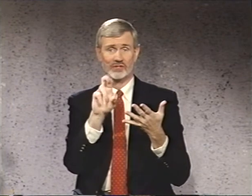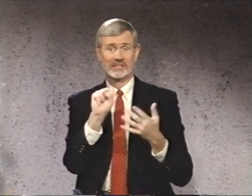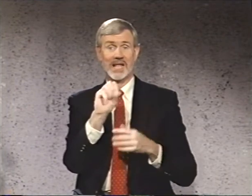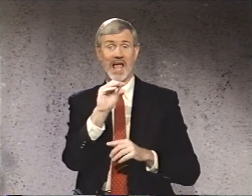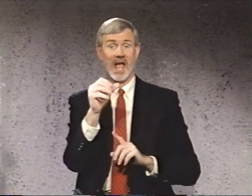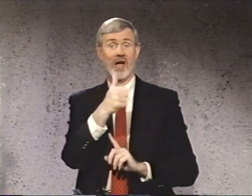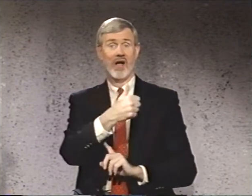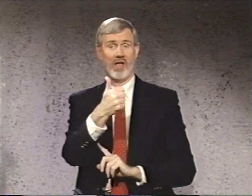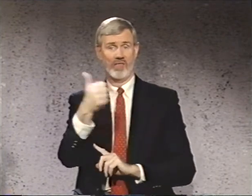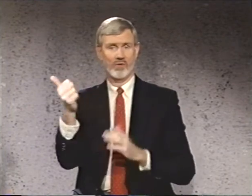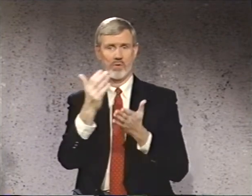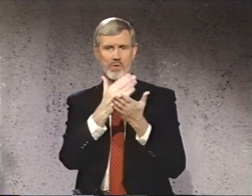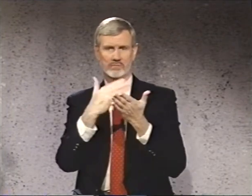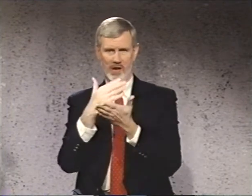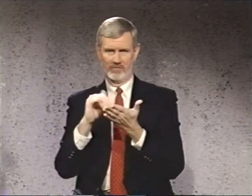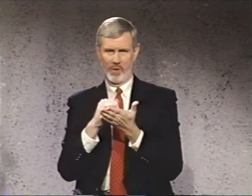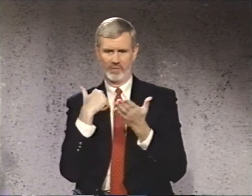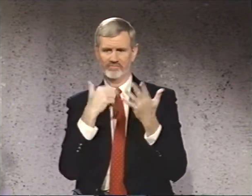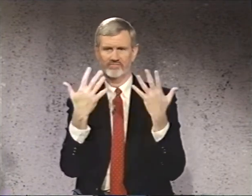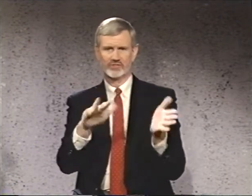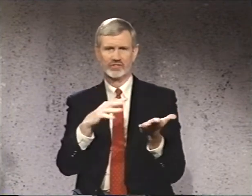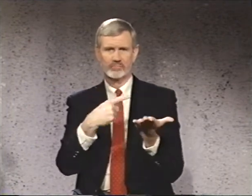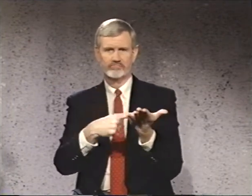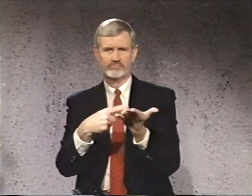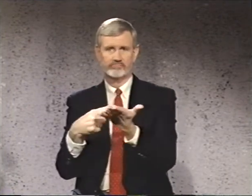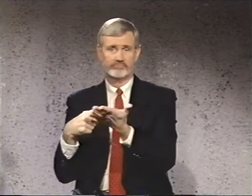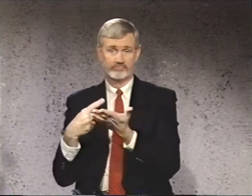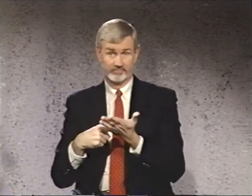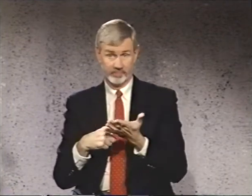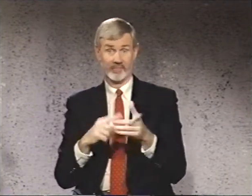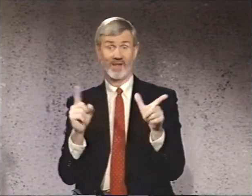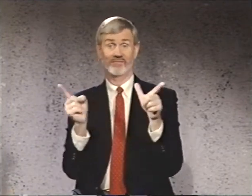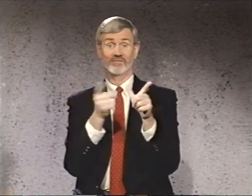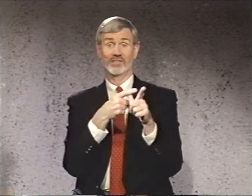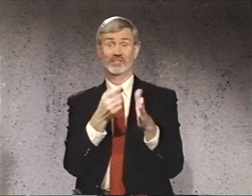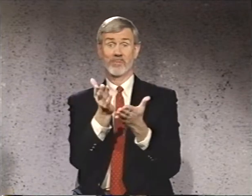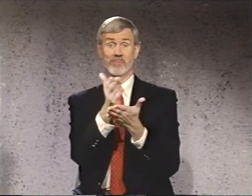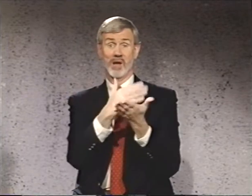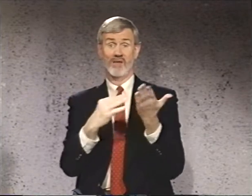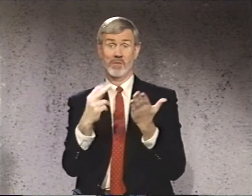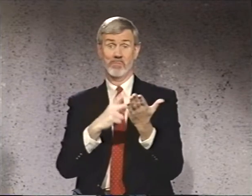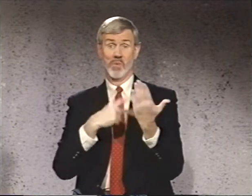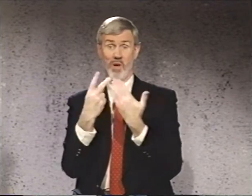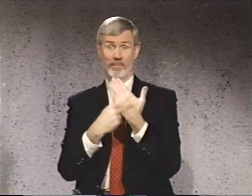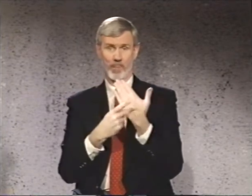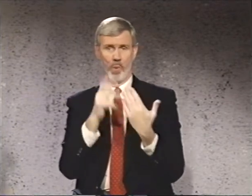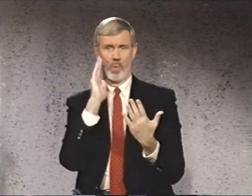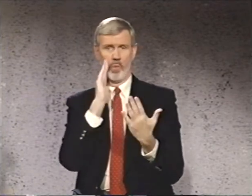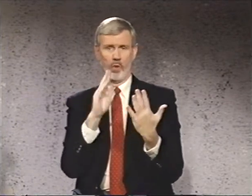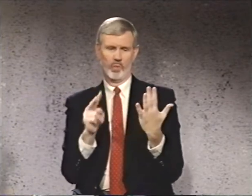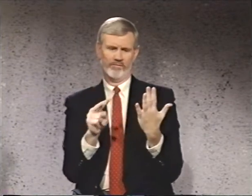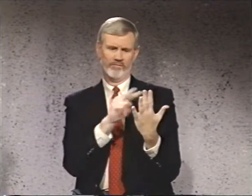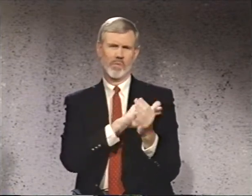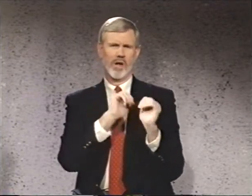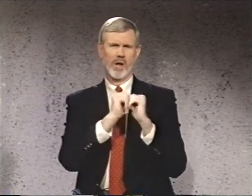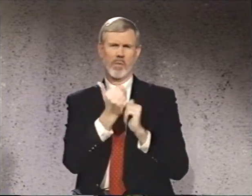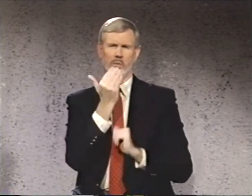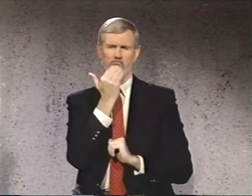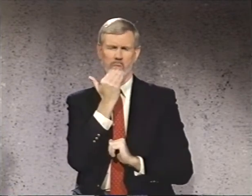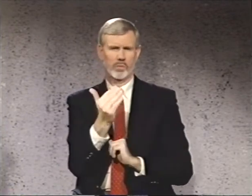and other aspects we have covered. The first part of the program will review how